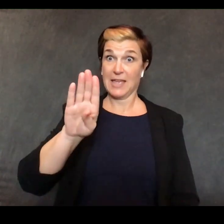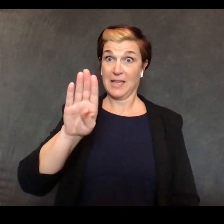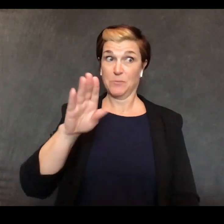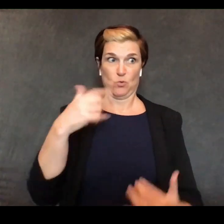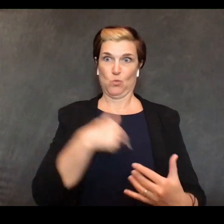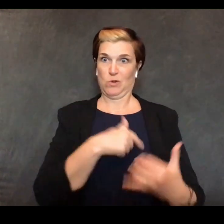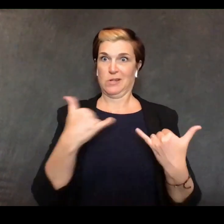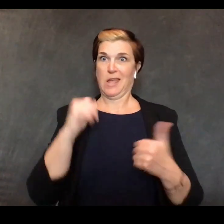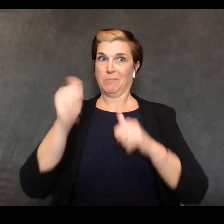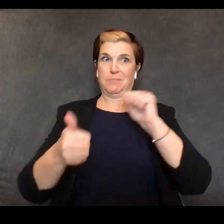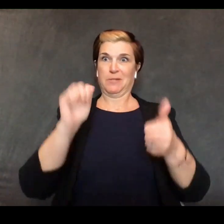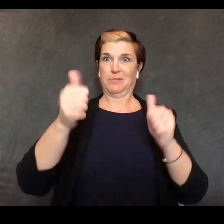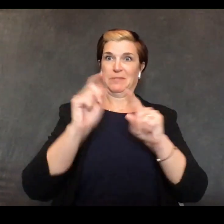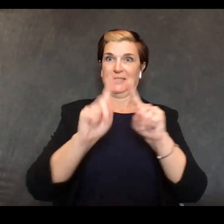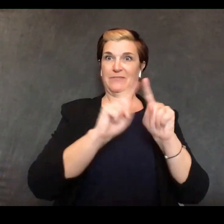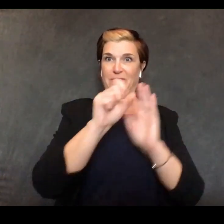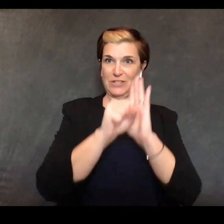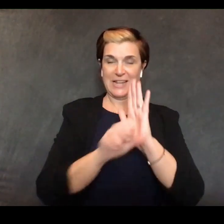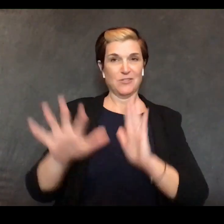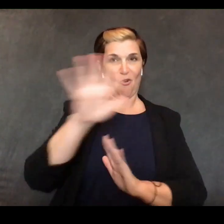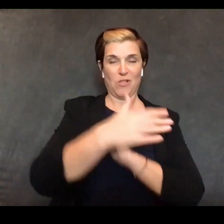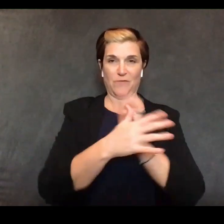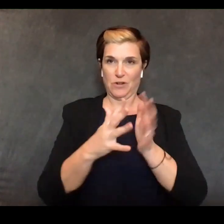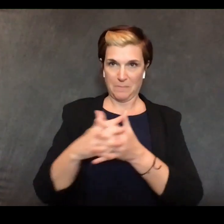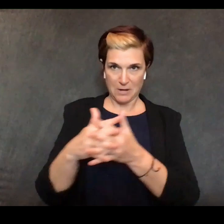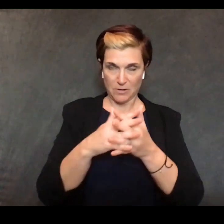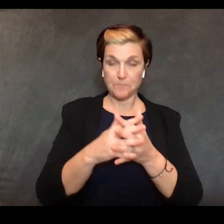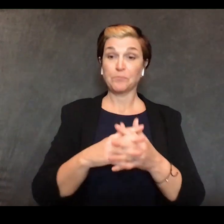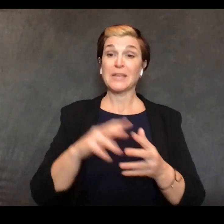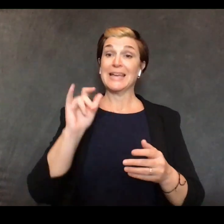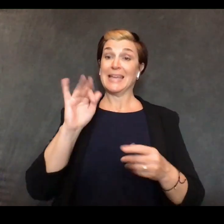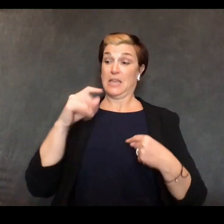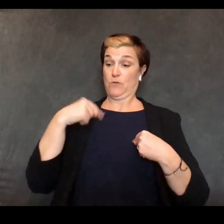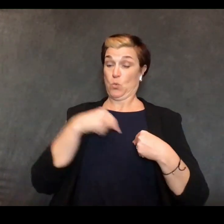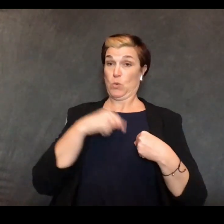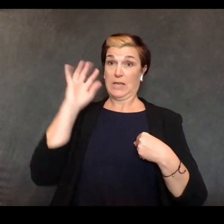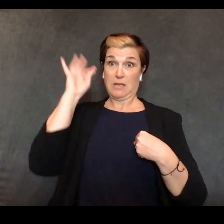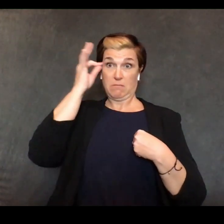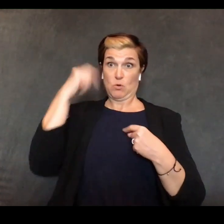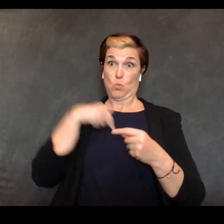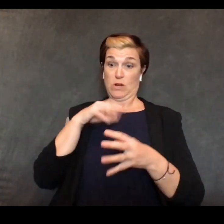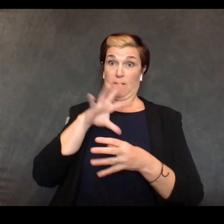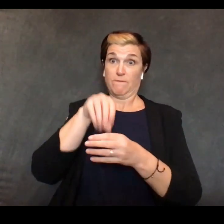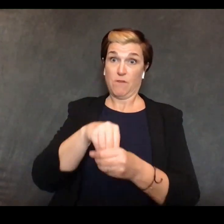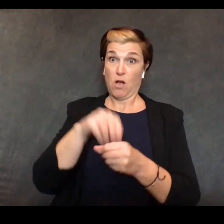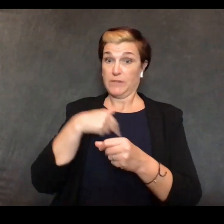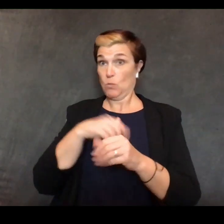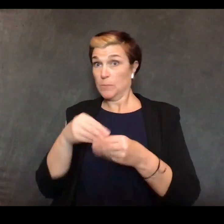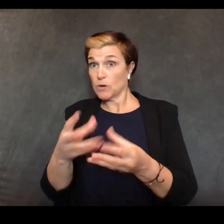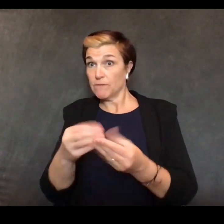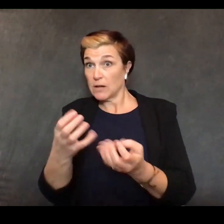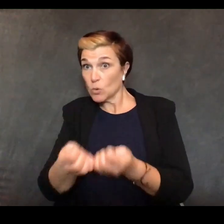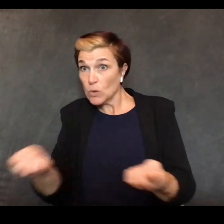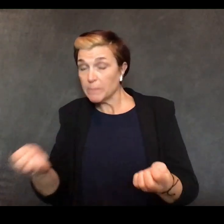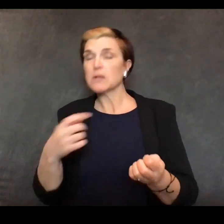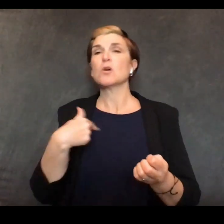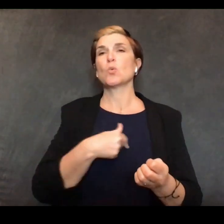the ones that we are heavily involved in and really pushing equipment to we expect over the next few days to